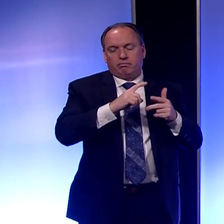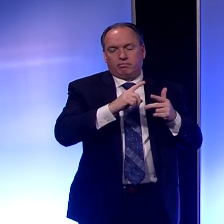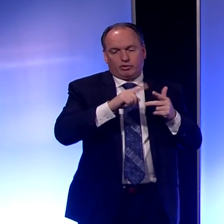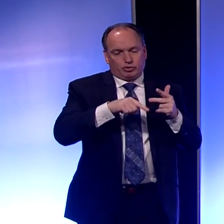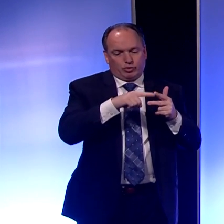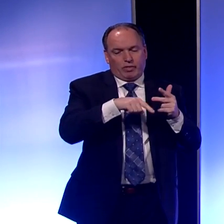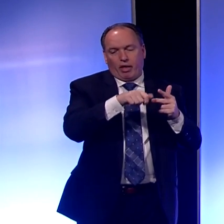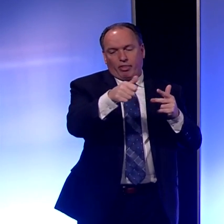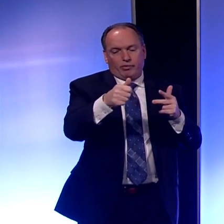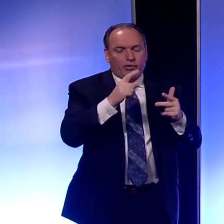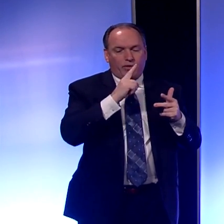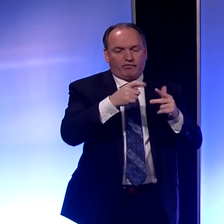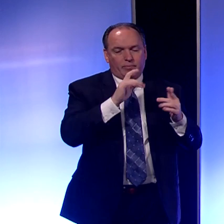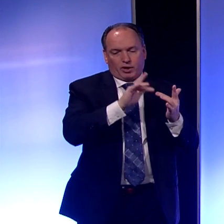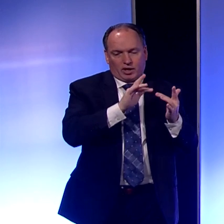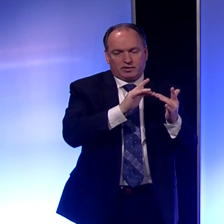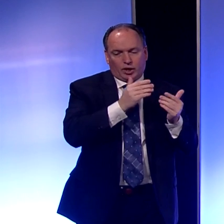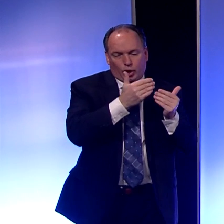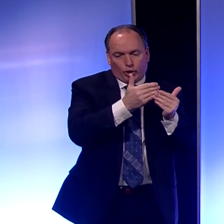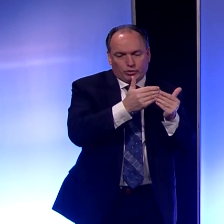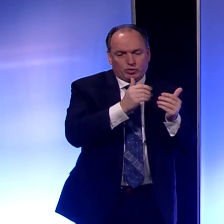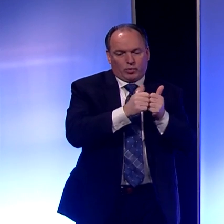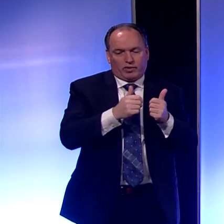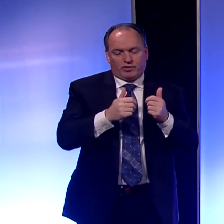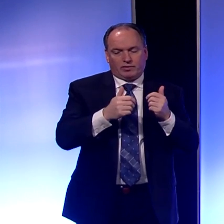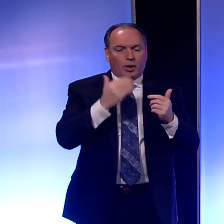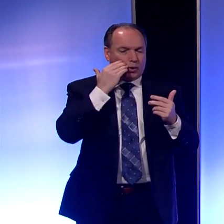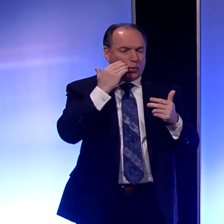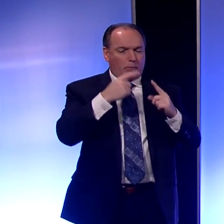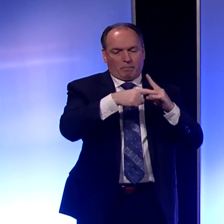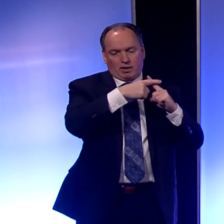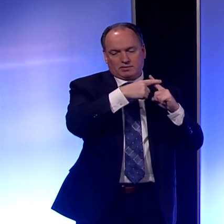Two of the other cases are from a contact with one of our known positives.